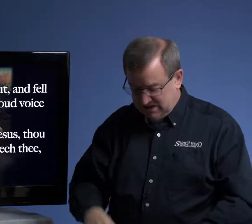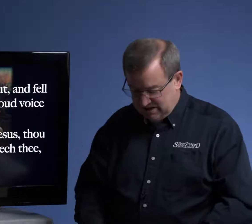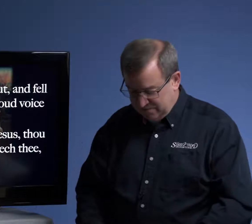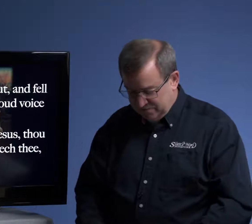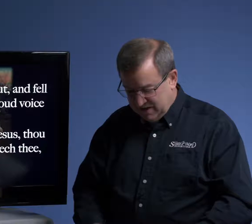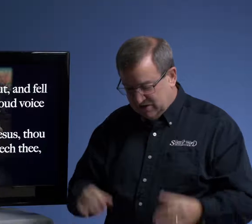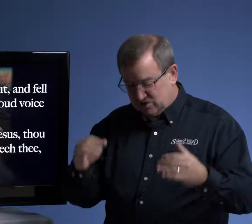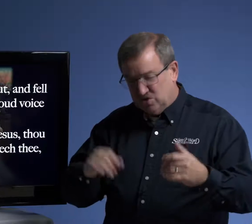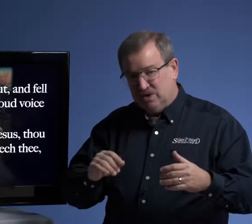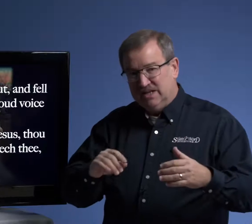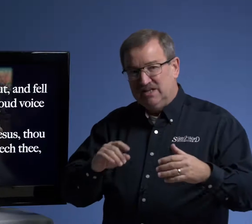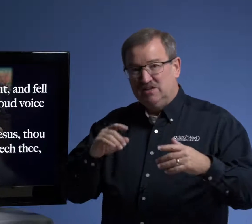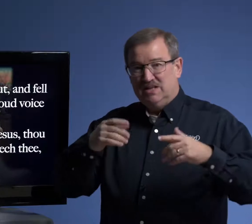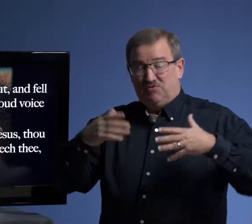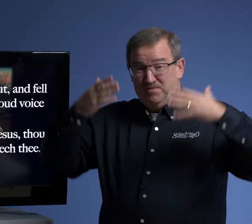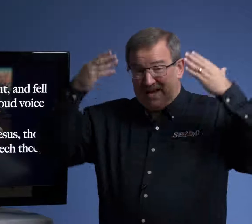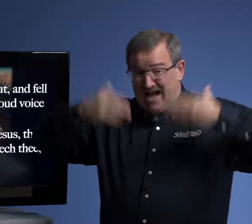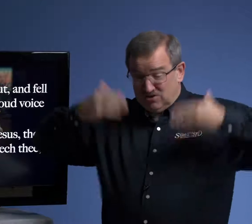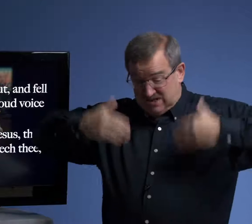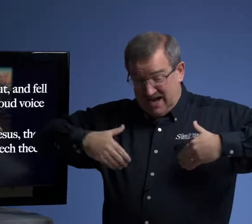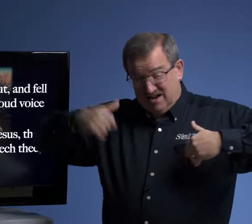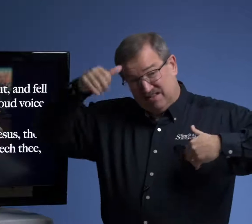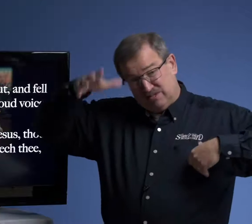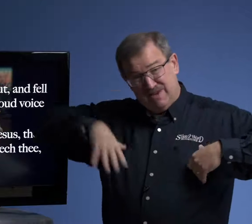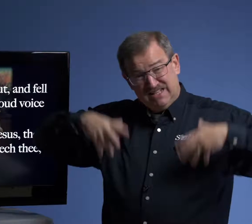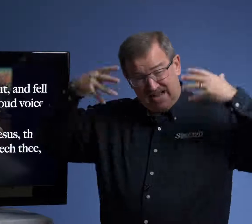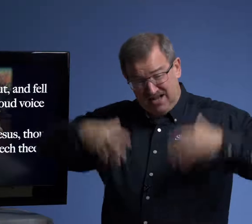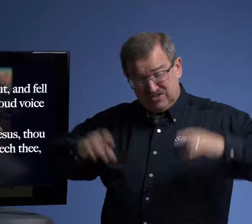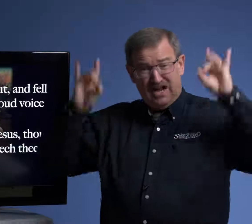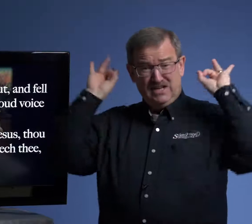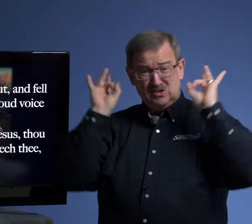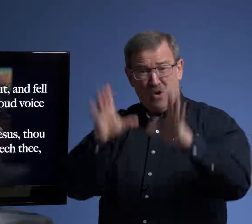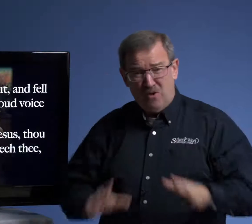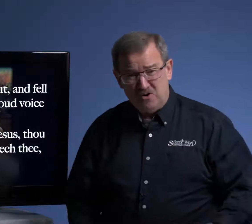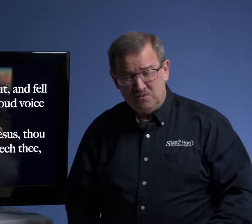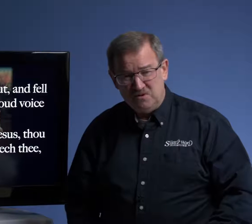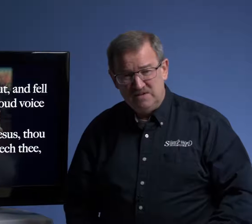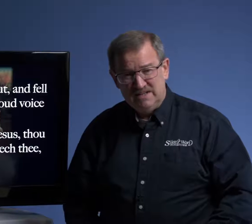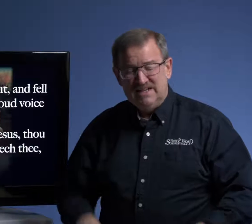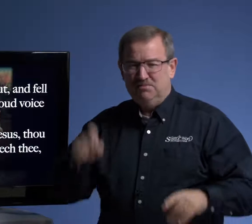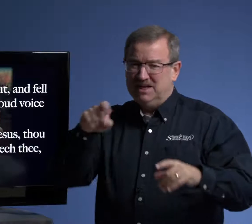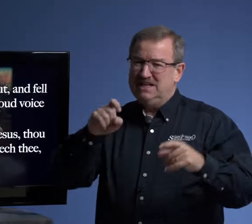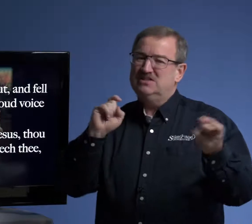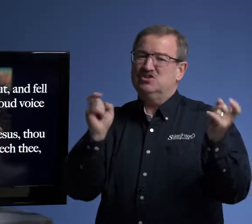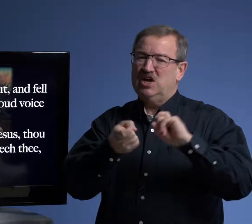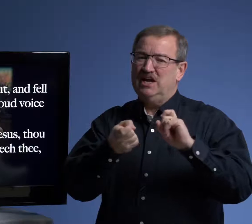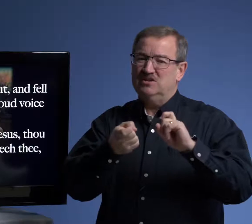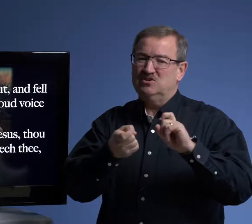say that. So from the outside, this man's outside is horrible, but he needs a change.